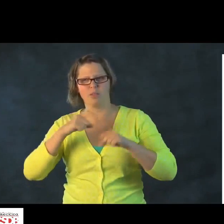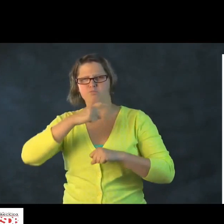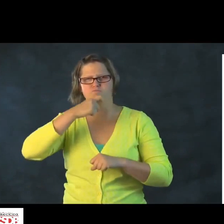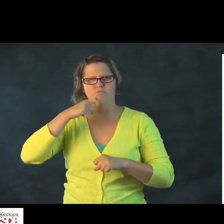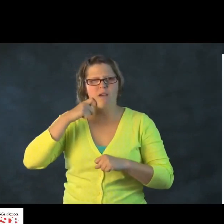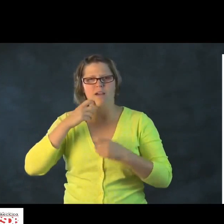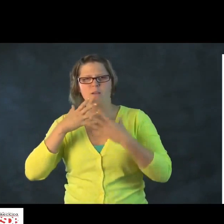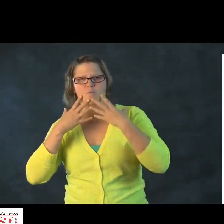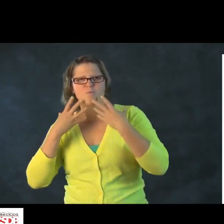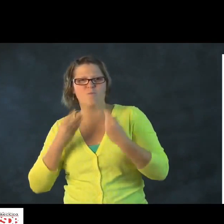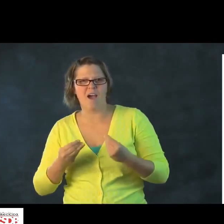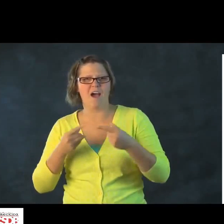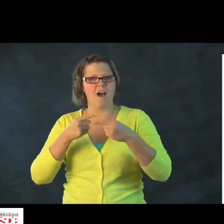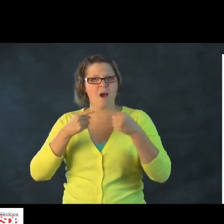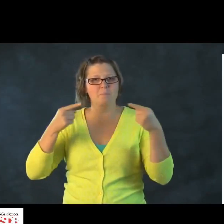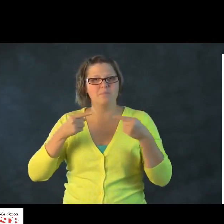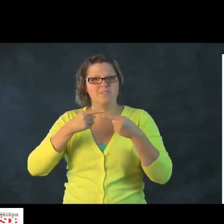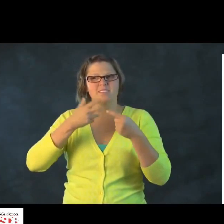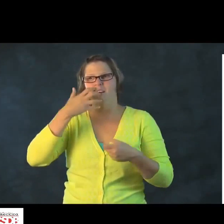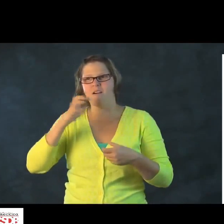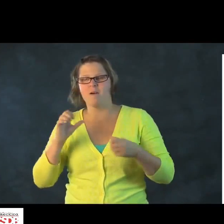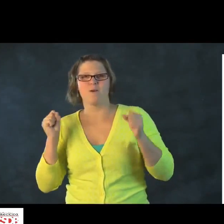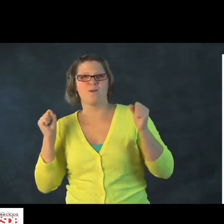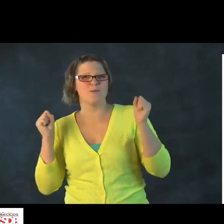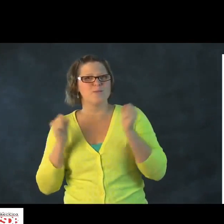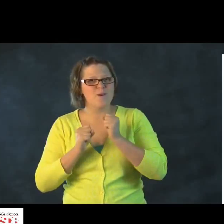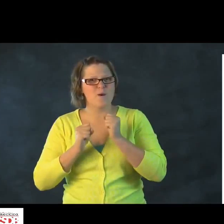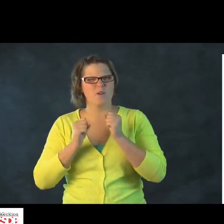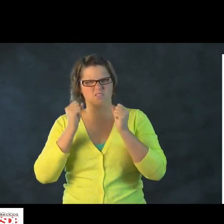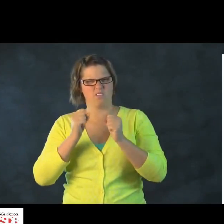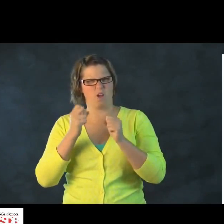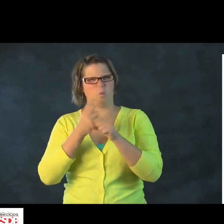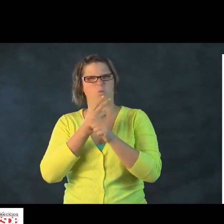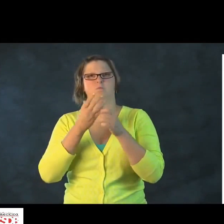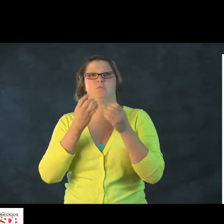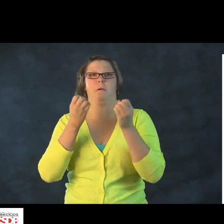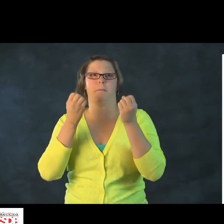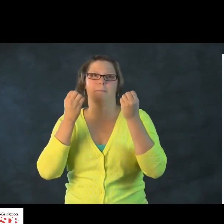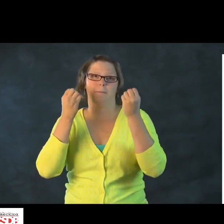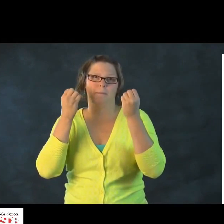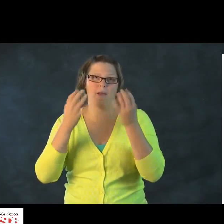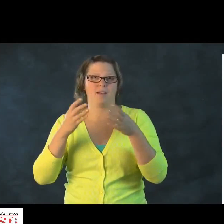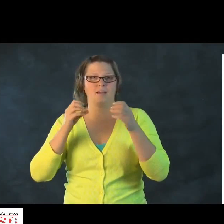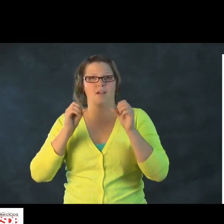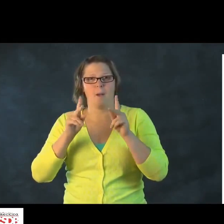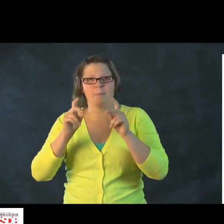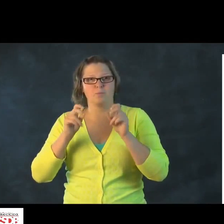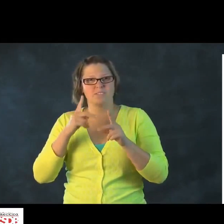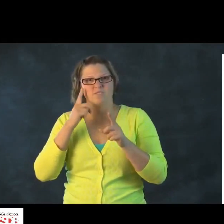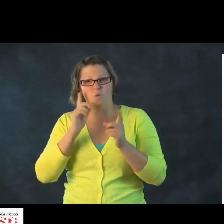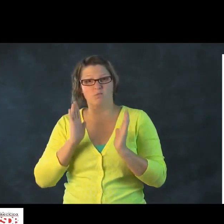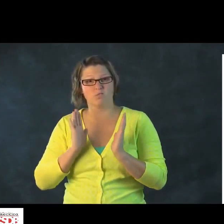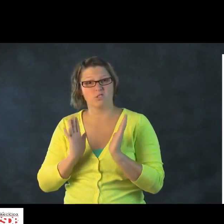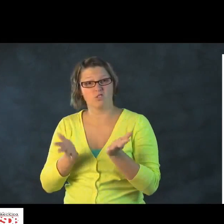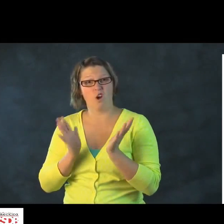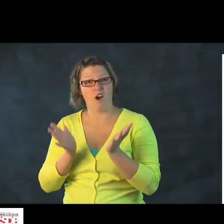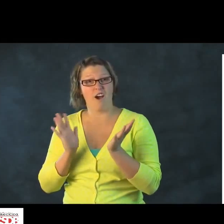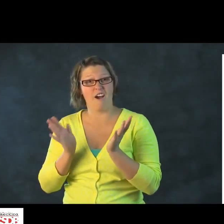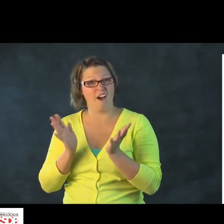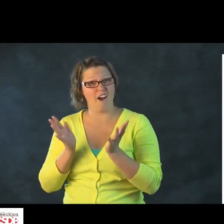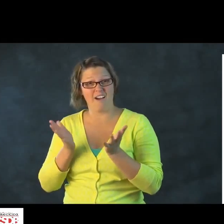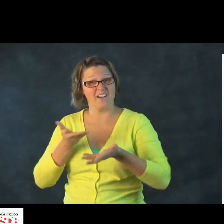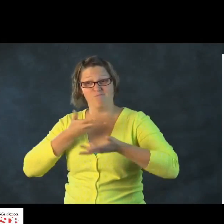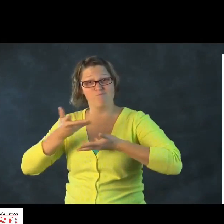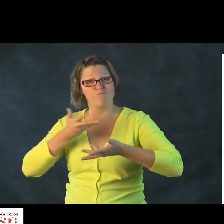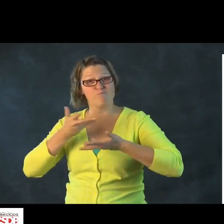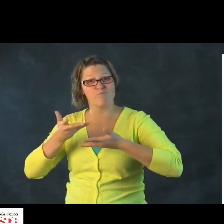soap or puppets. And you can talk about opposites such as dry, wet, cold, warm. Again, there are so many